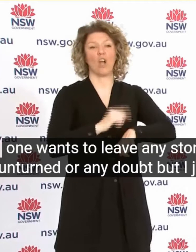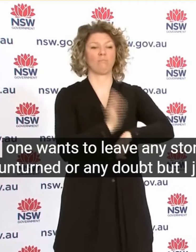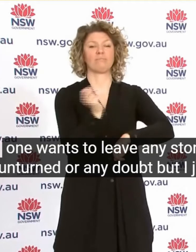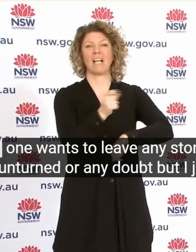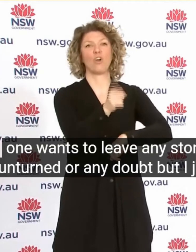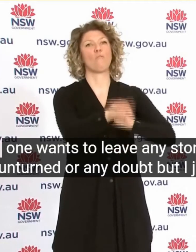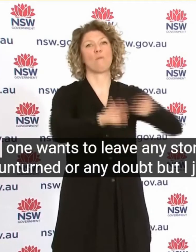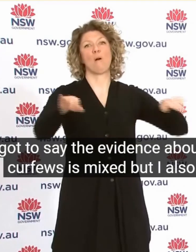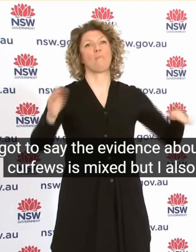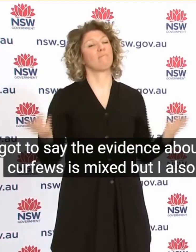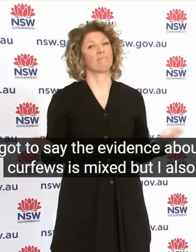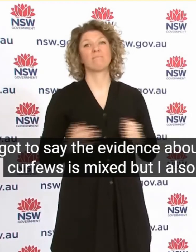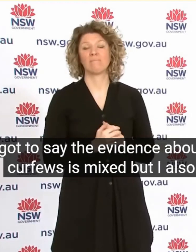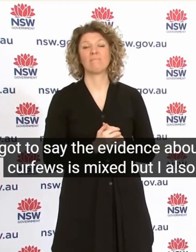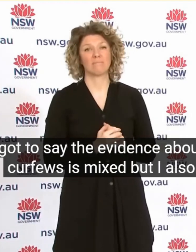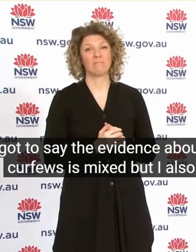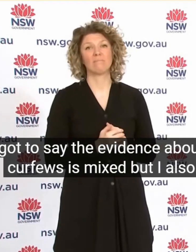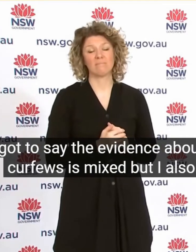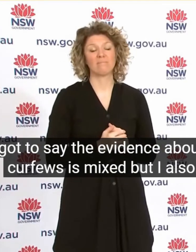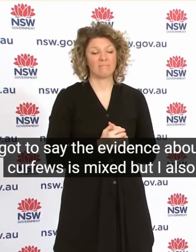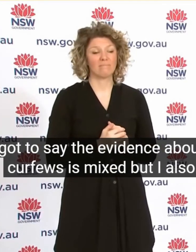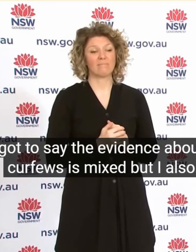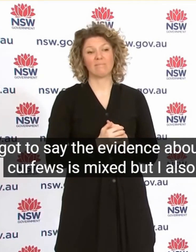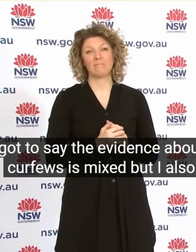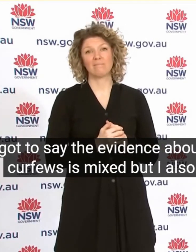Signal About The